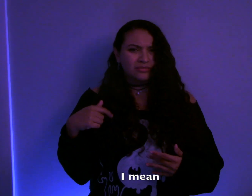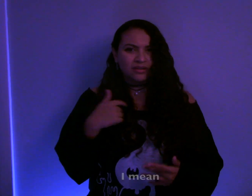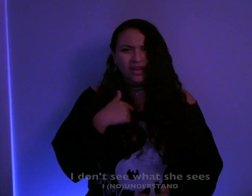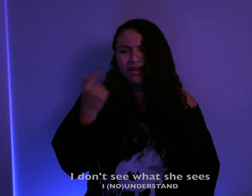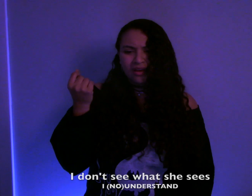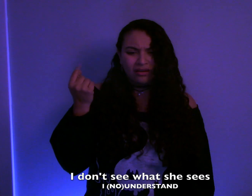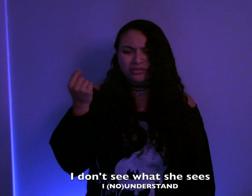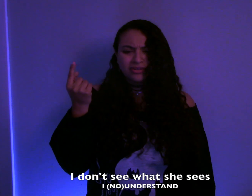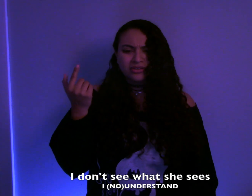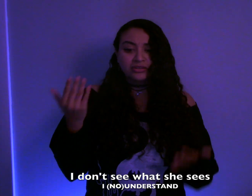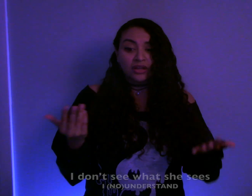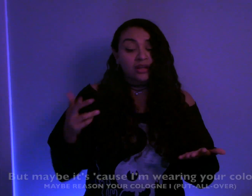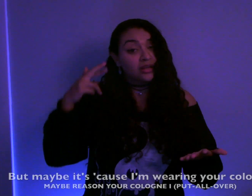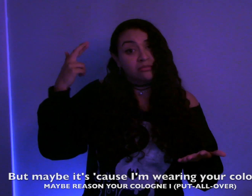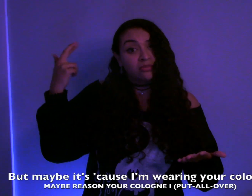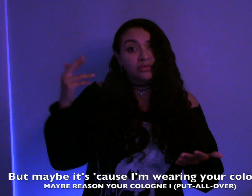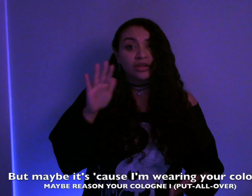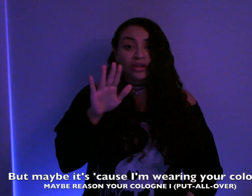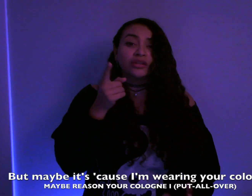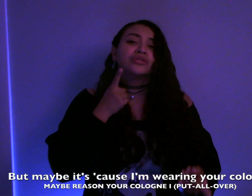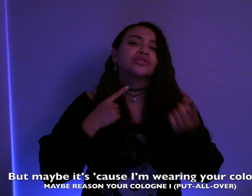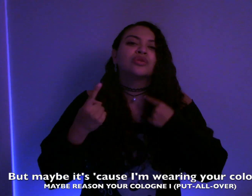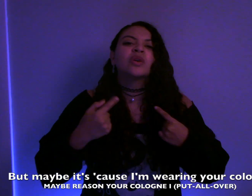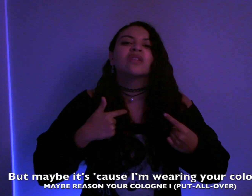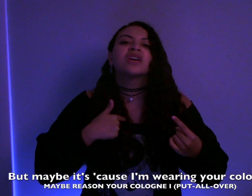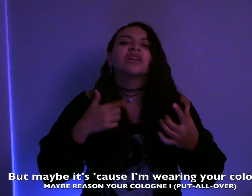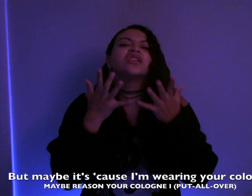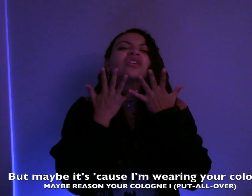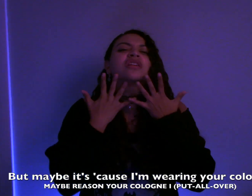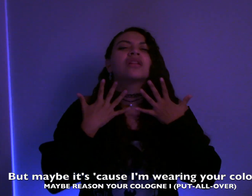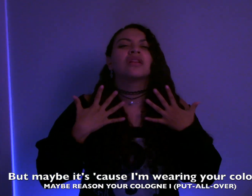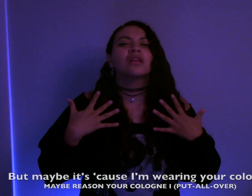I don't see what she sees But maybe it's cause I'm wearing your cologne